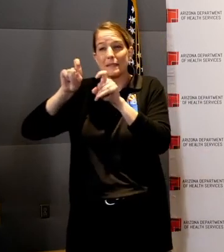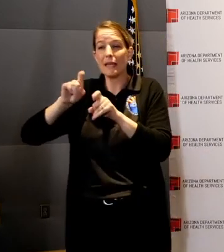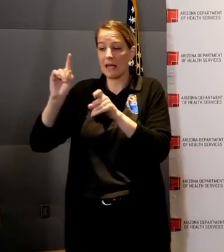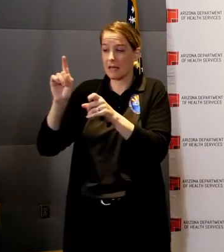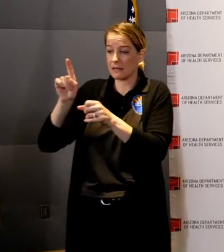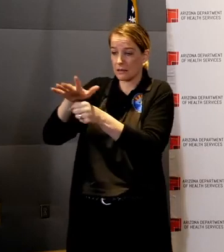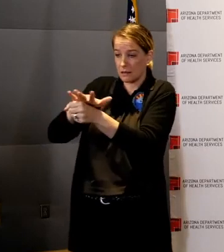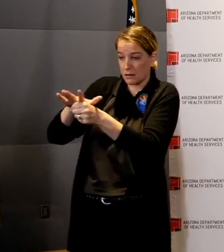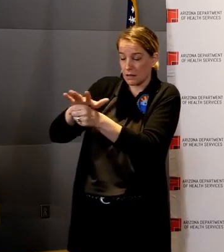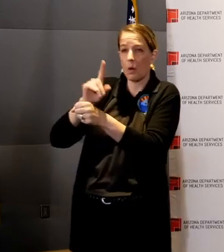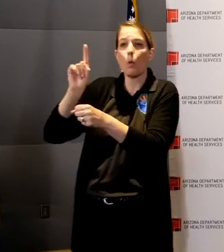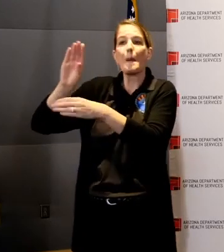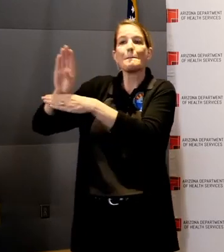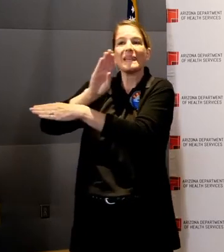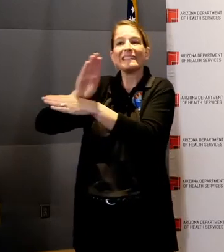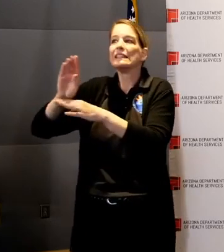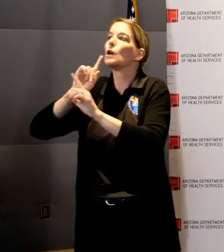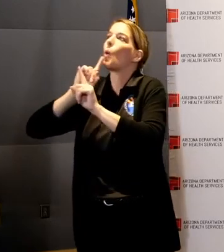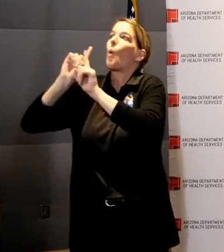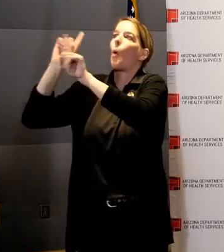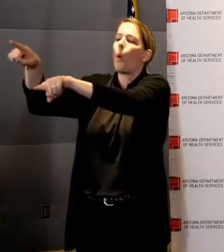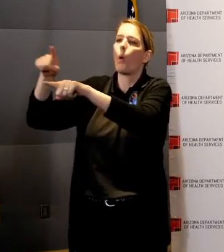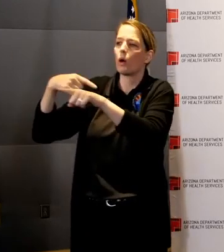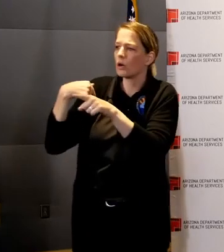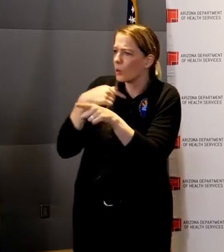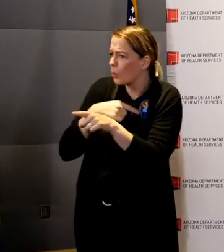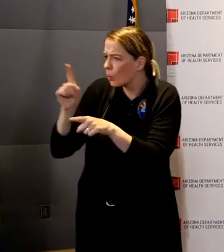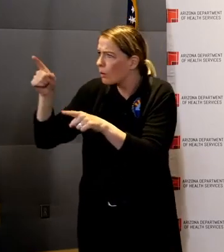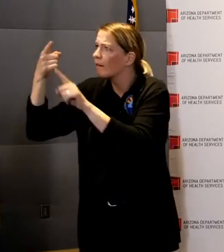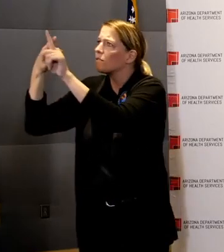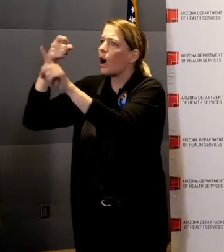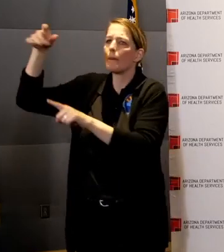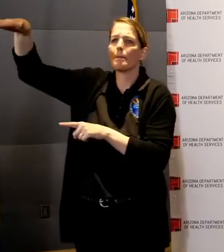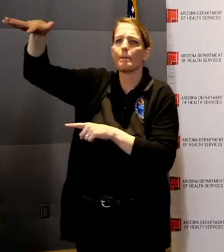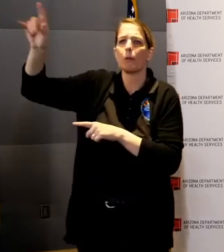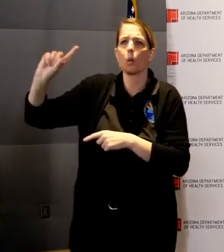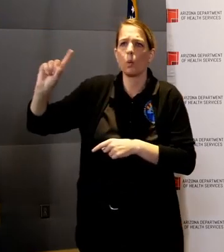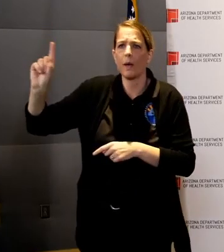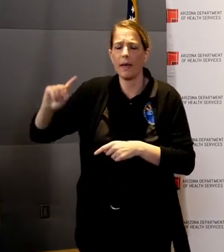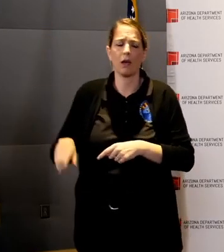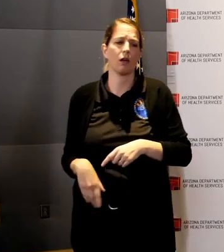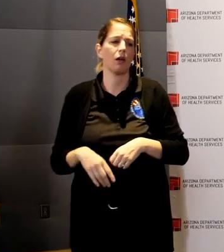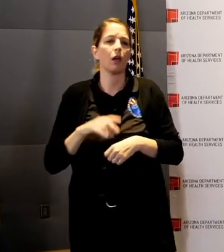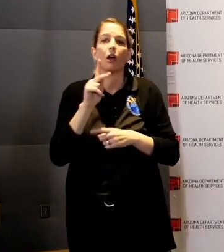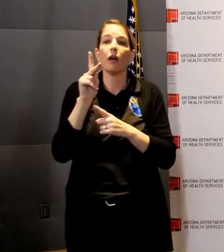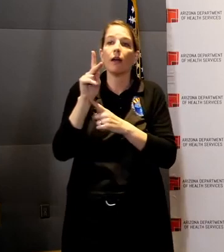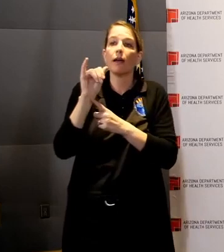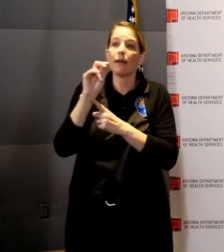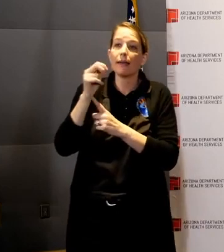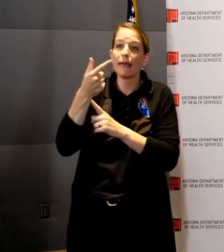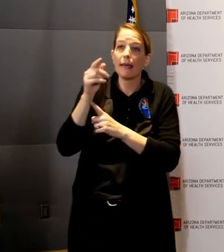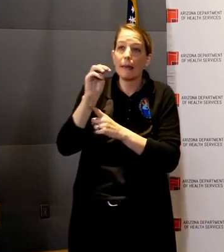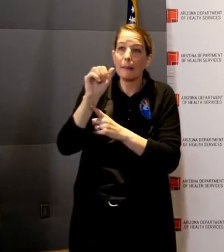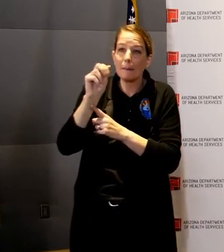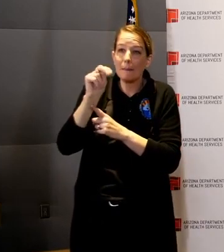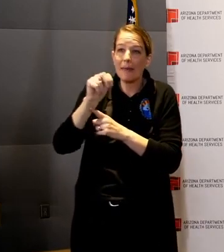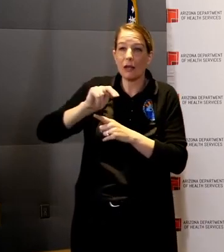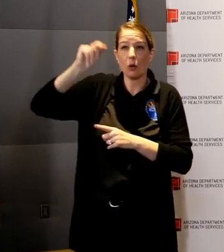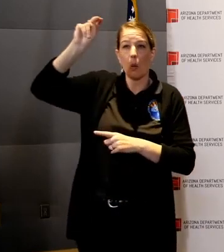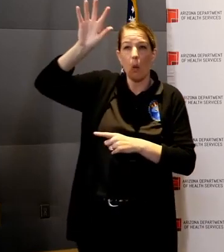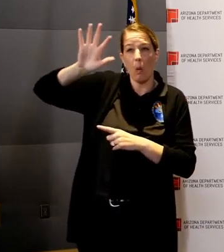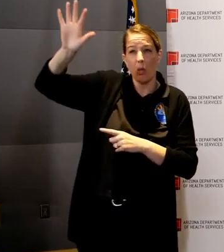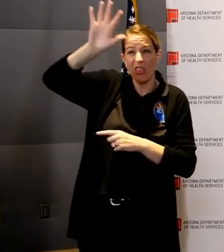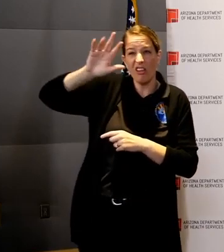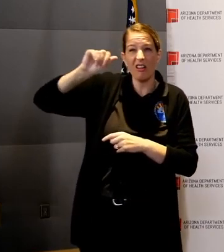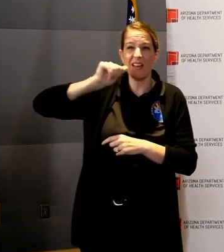We are seeing them in Kingman and Yuma and other parts of the state. If a public health department is